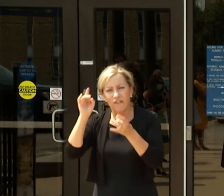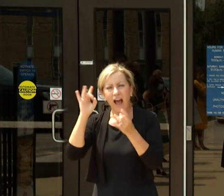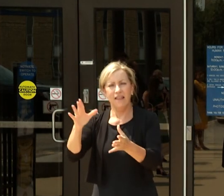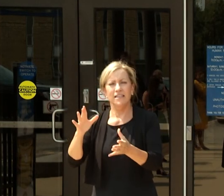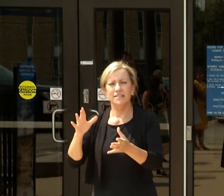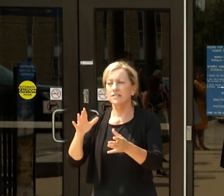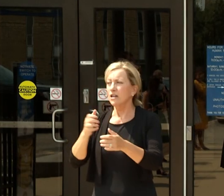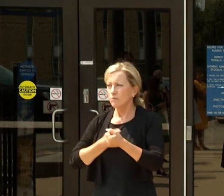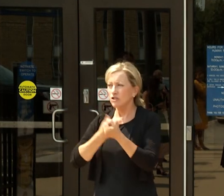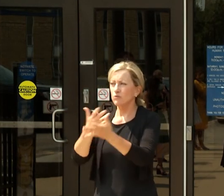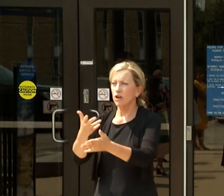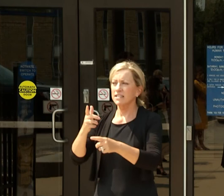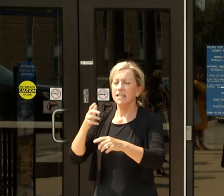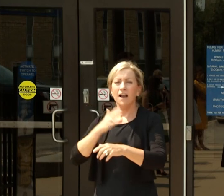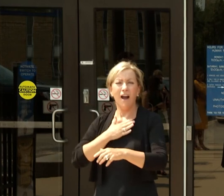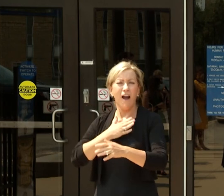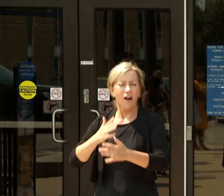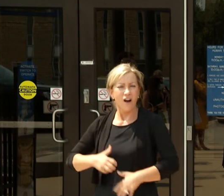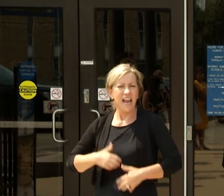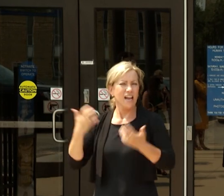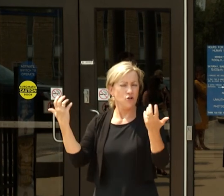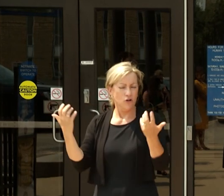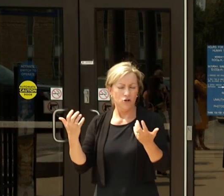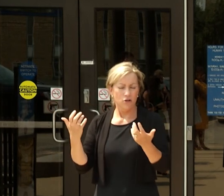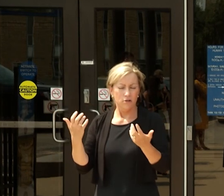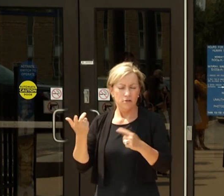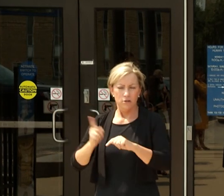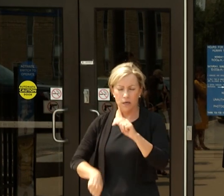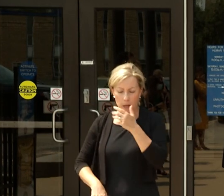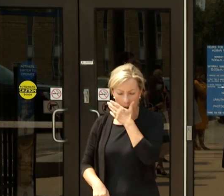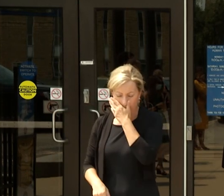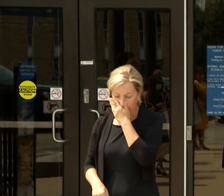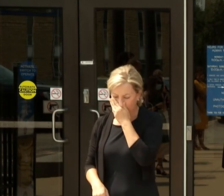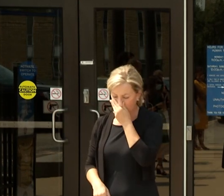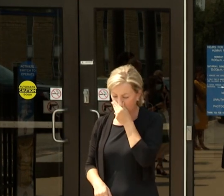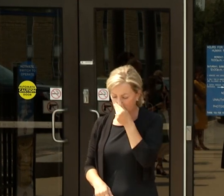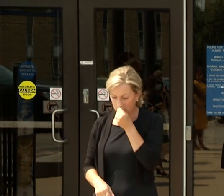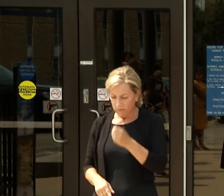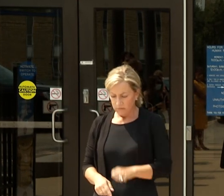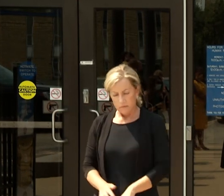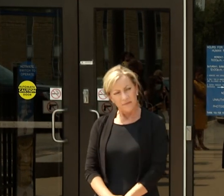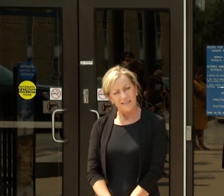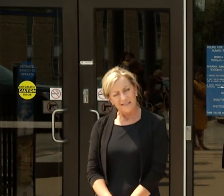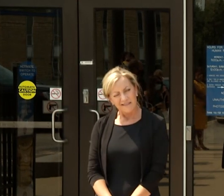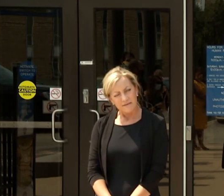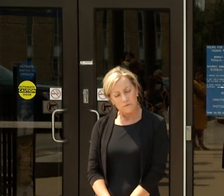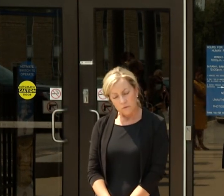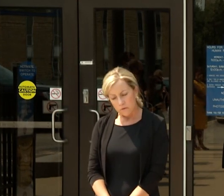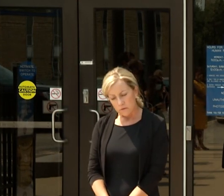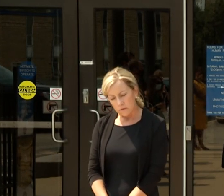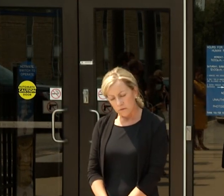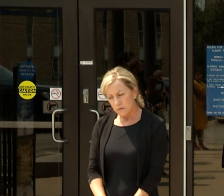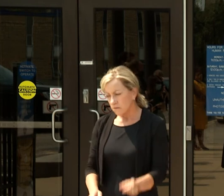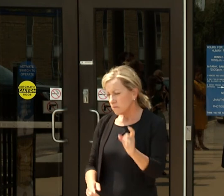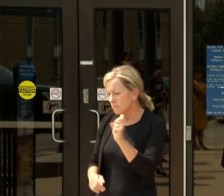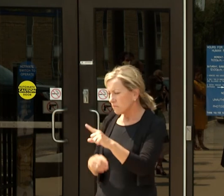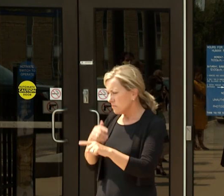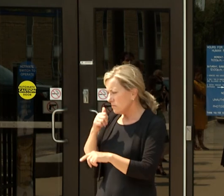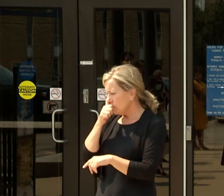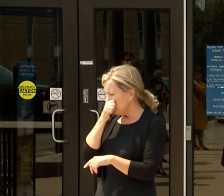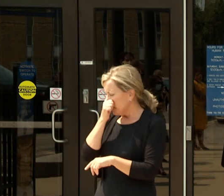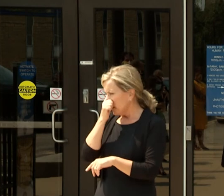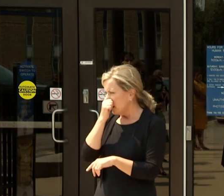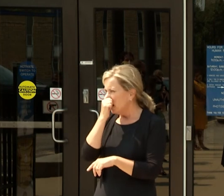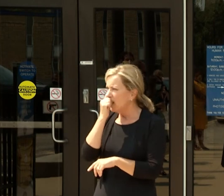I'm concerned about the choice of the classroom here, three of these self-disciple militia came out